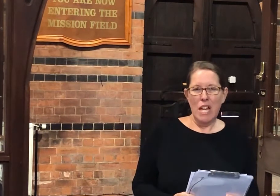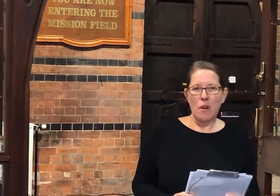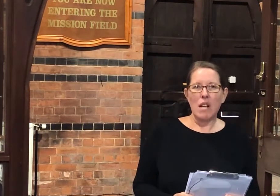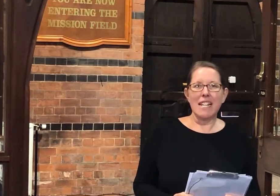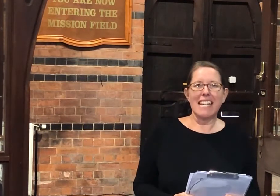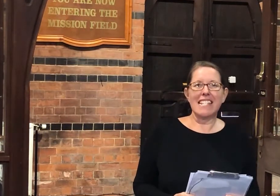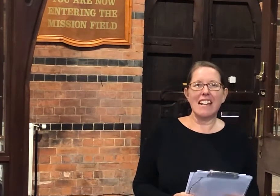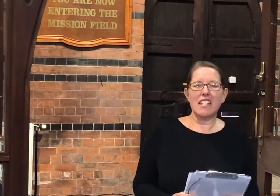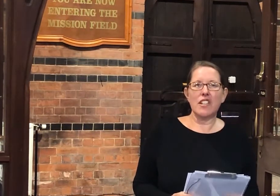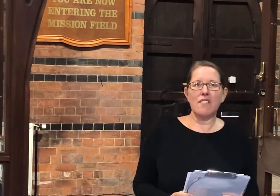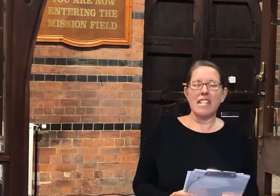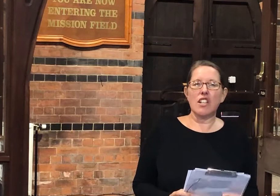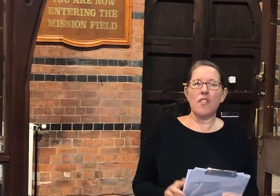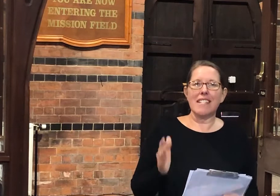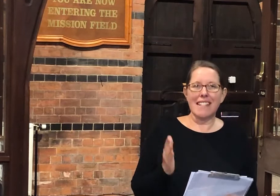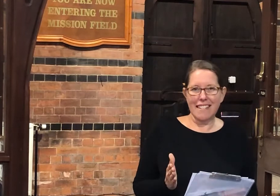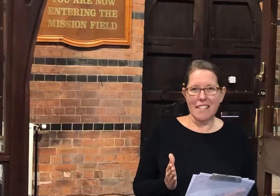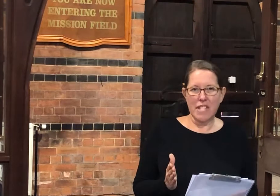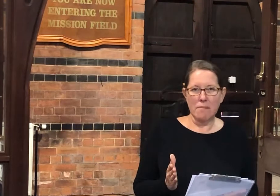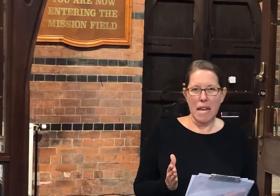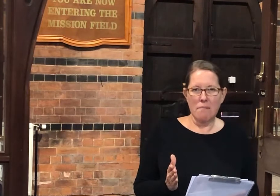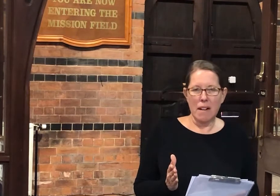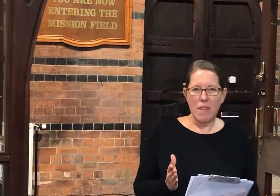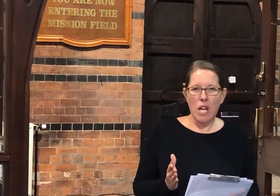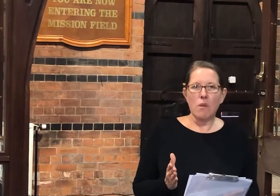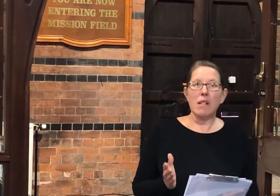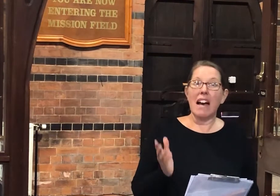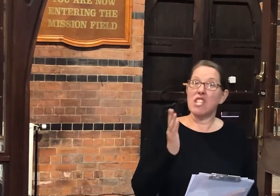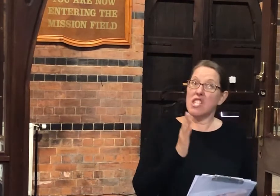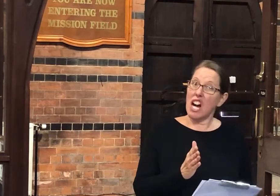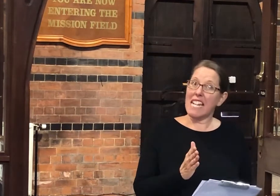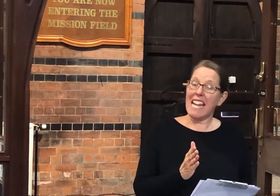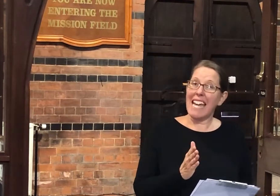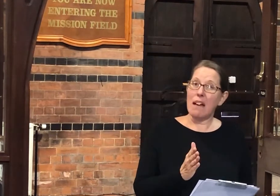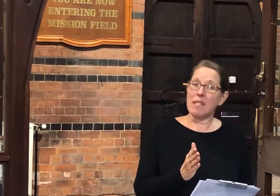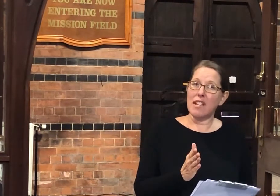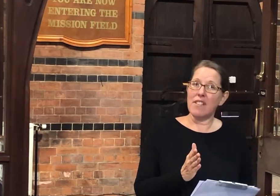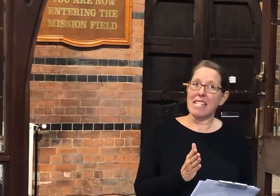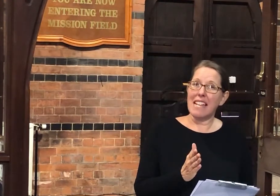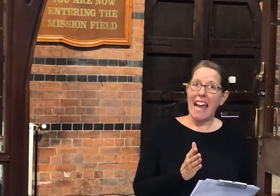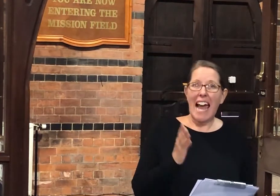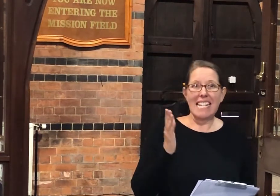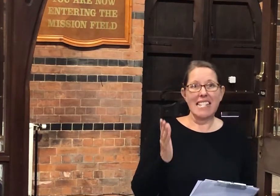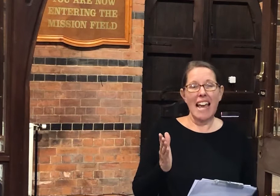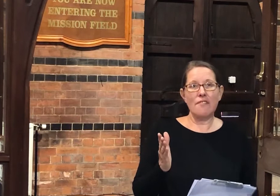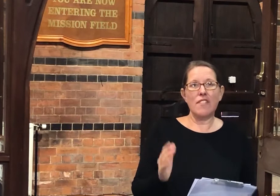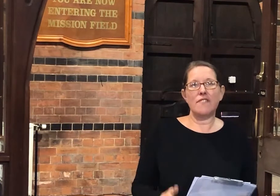We're looking at starting services on the 6th of September. We will have a 9am service and a 10-15